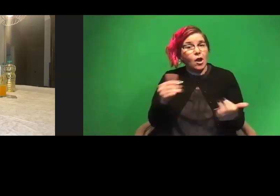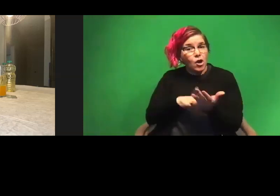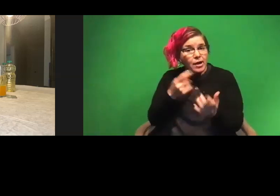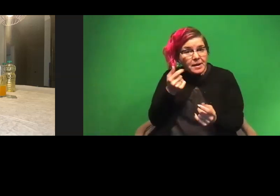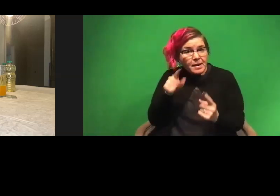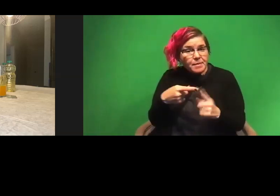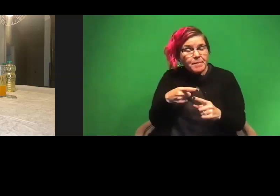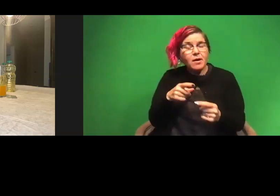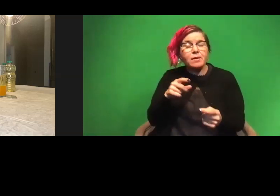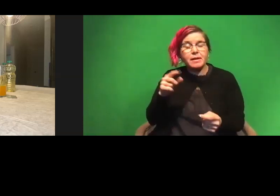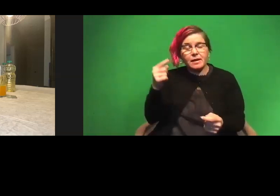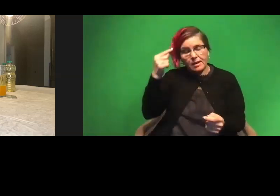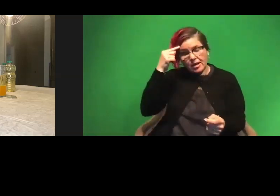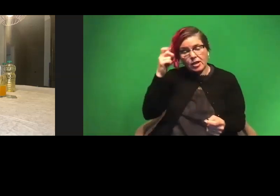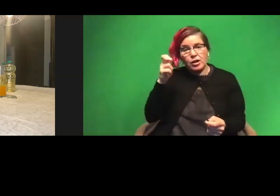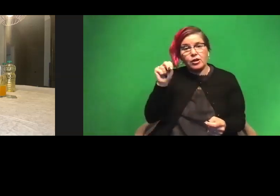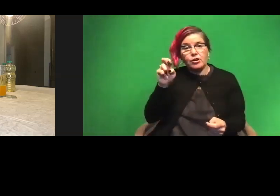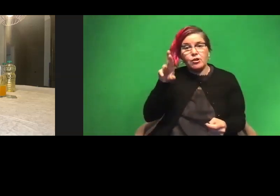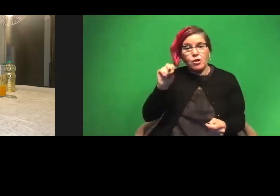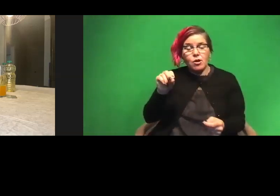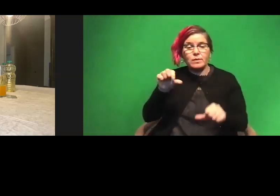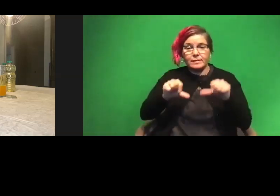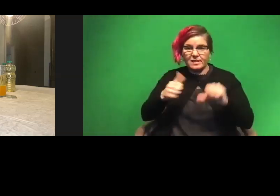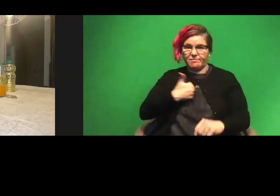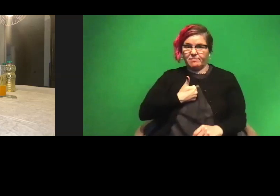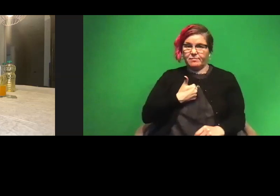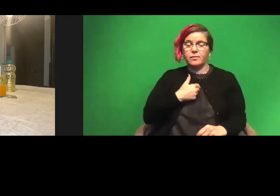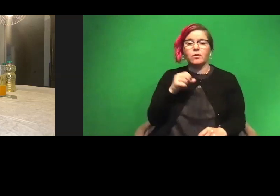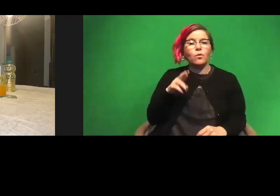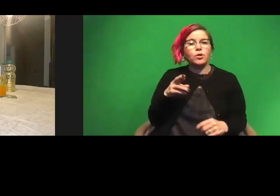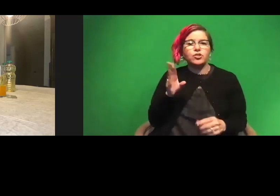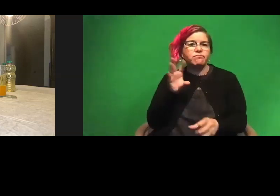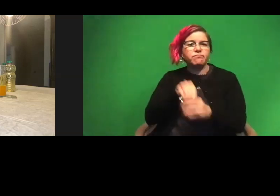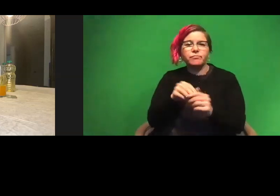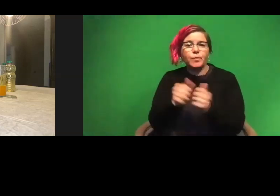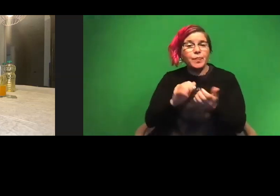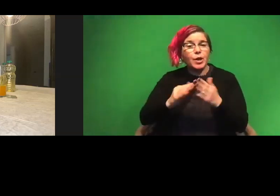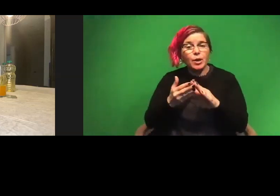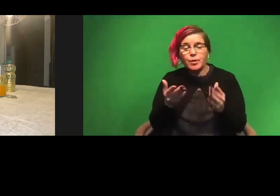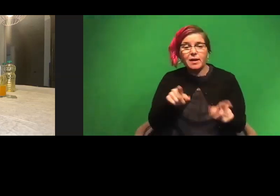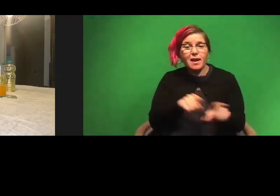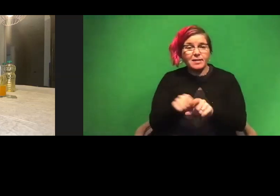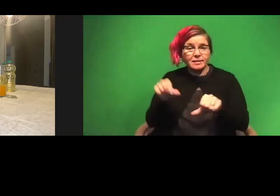about being a neuroscientist, um, such as myself, or even just engaging with the community as a scientist.